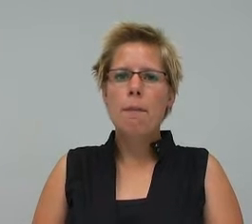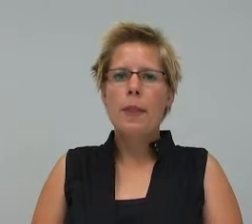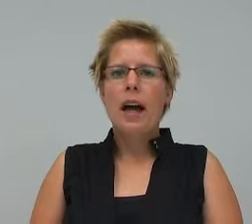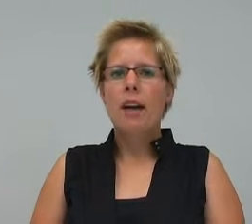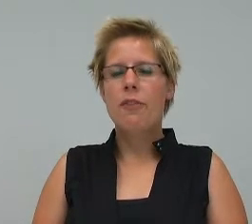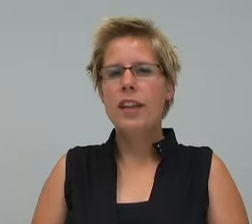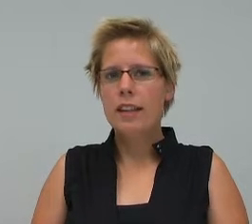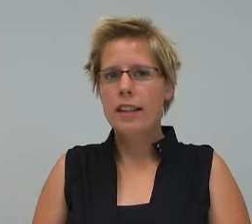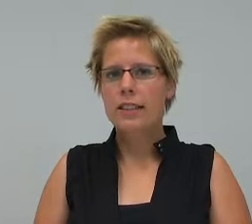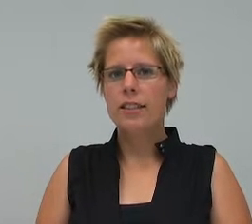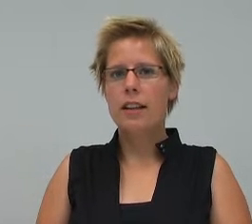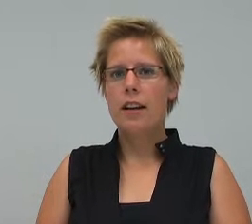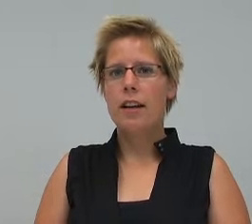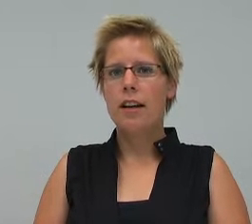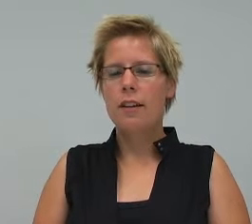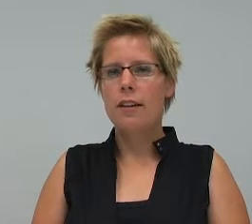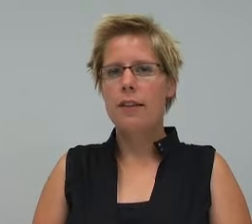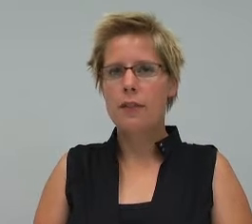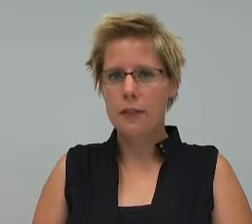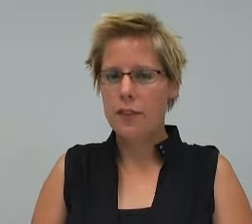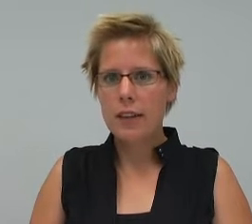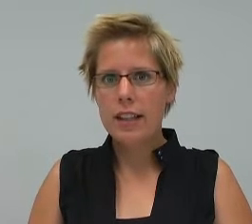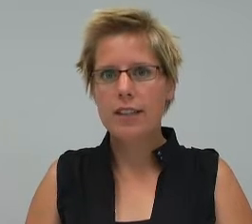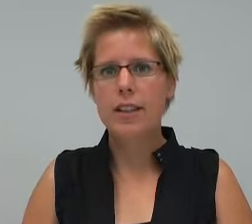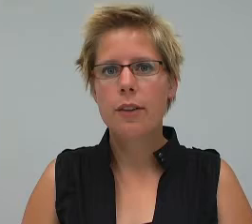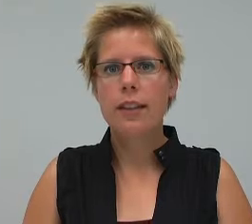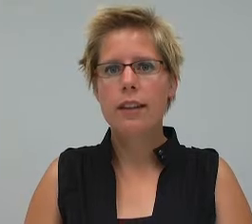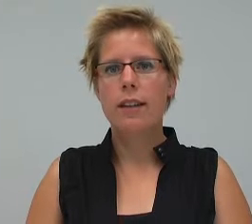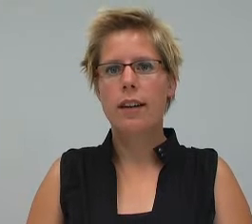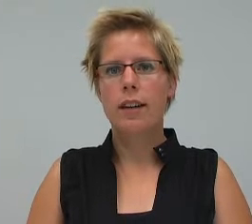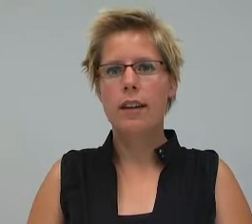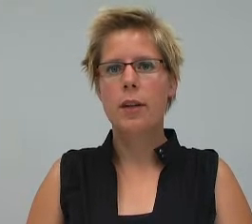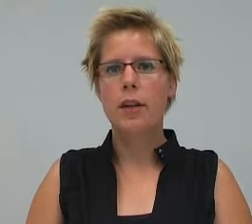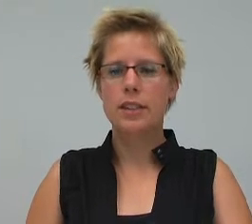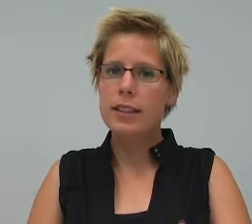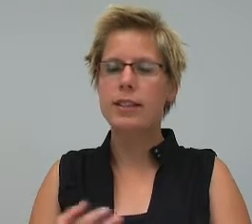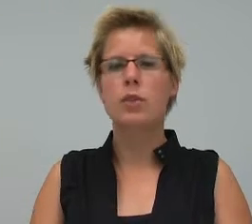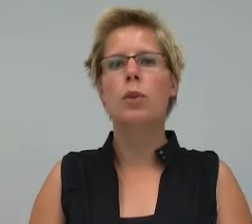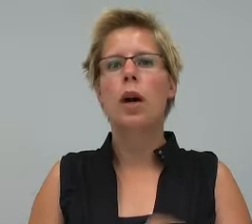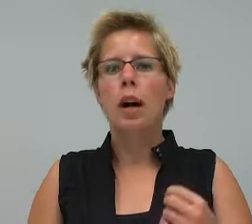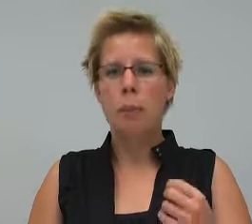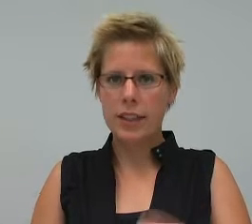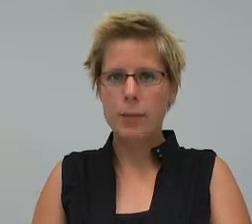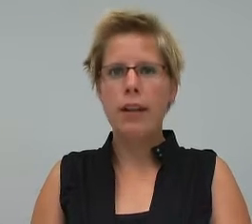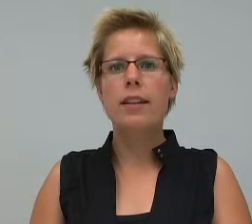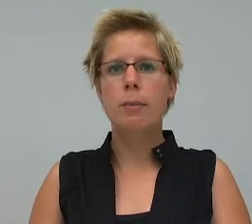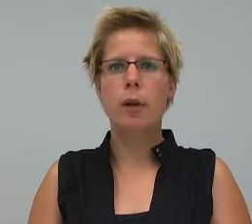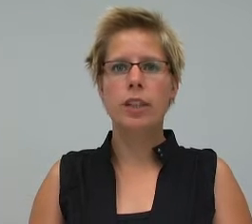I think it is very necessary that the citizens who participate in the project